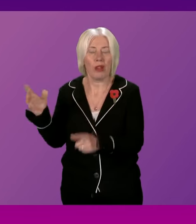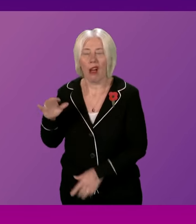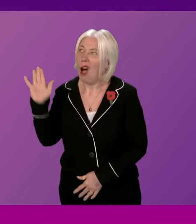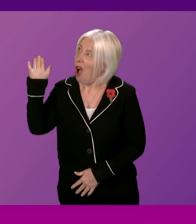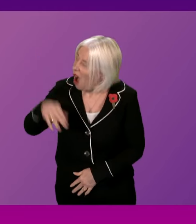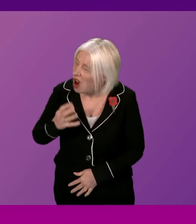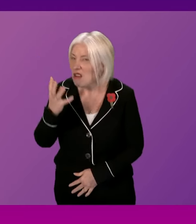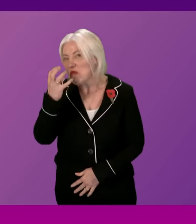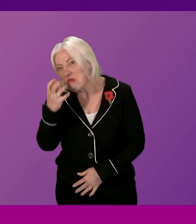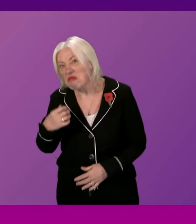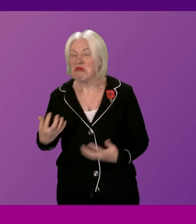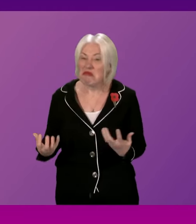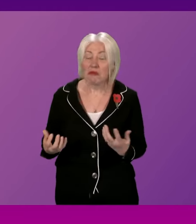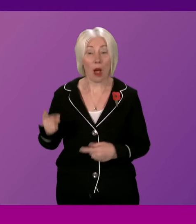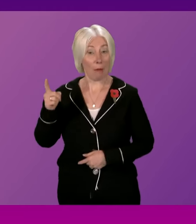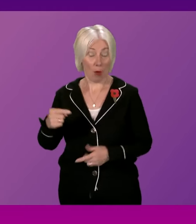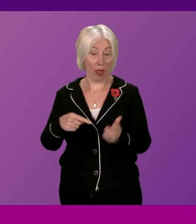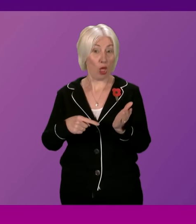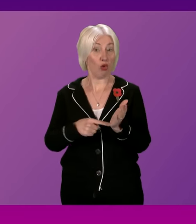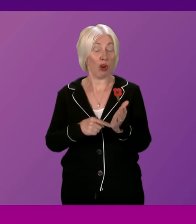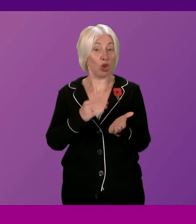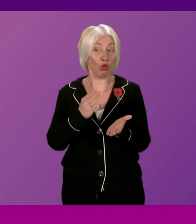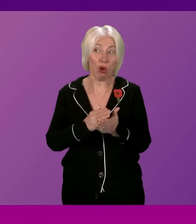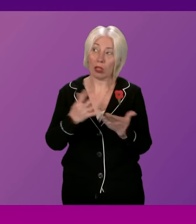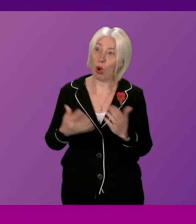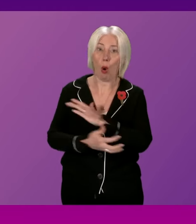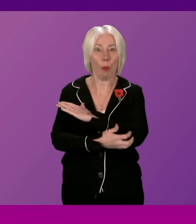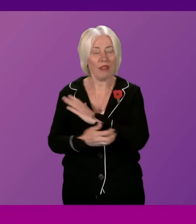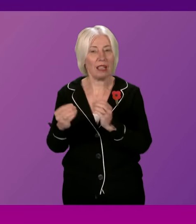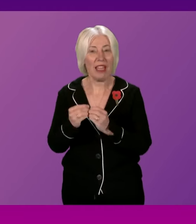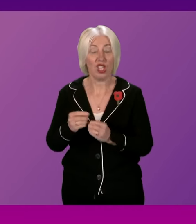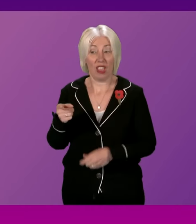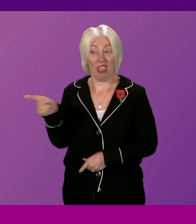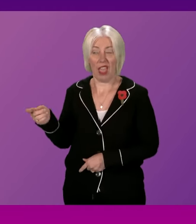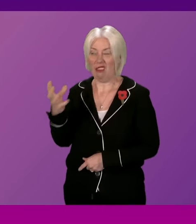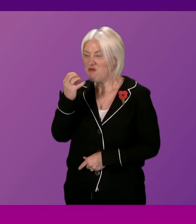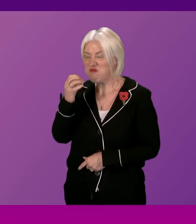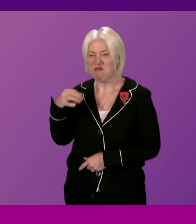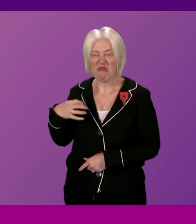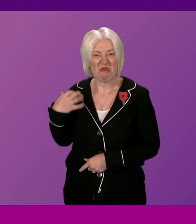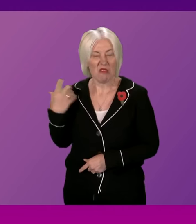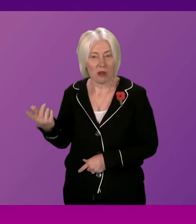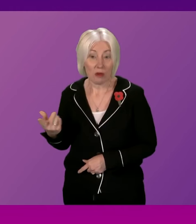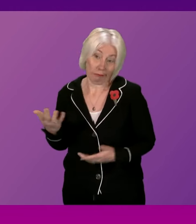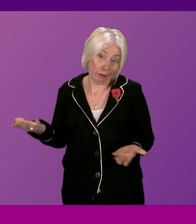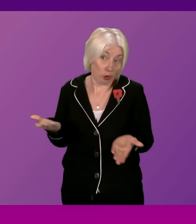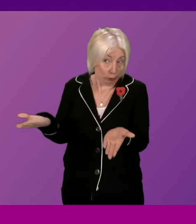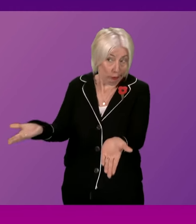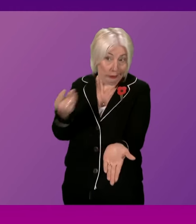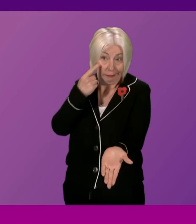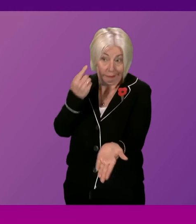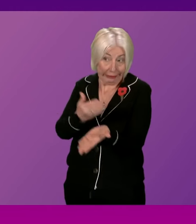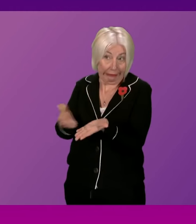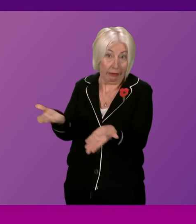Conservative benches when the Trussell Trust is mentioned or poverty is mentioned, that tells its own story, does it not, Presiding Officer?